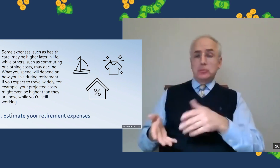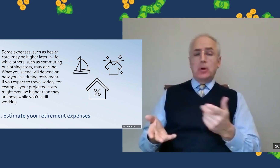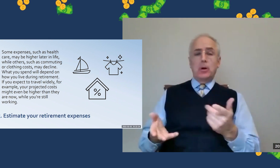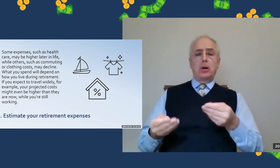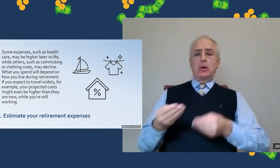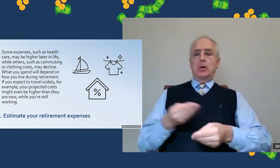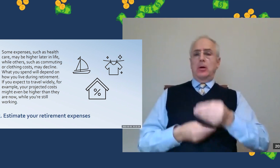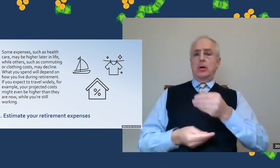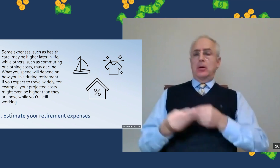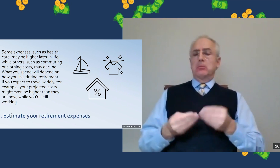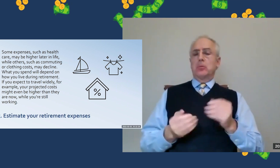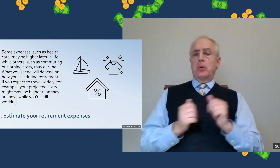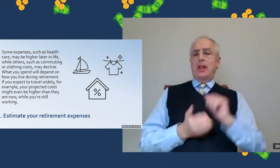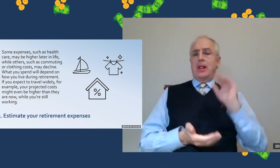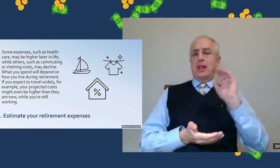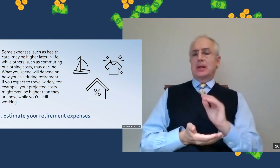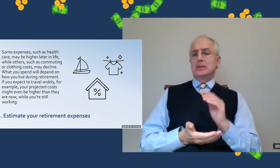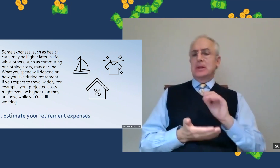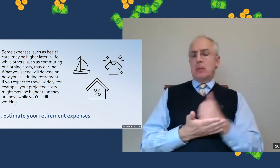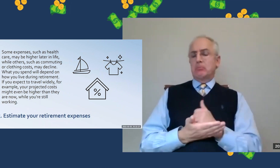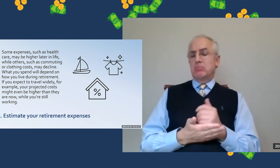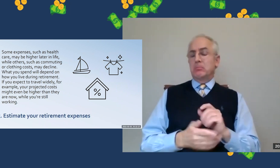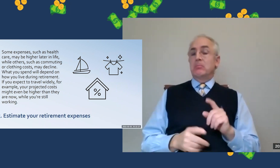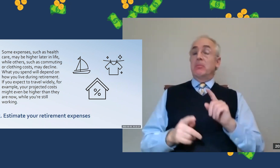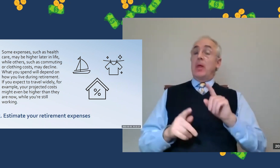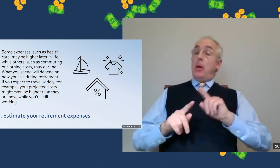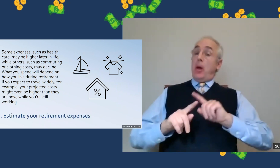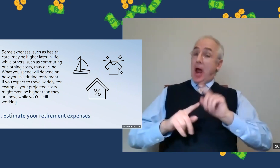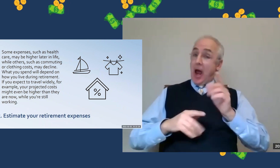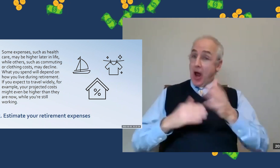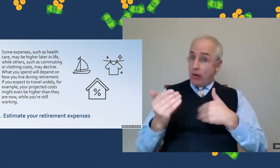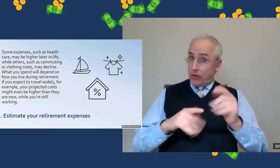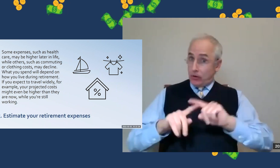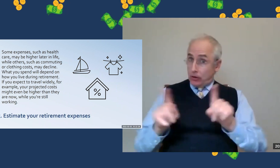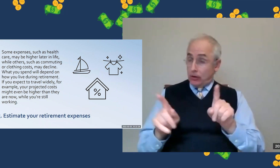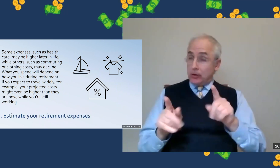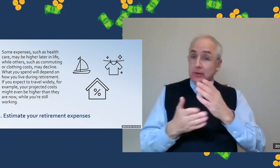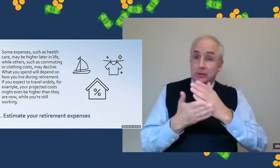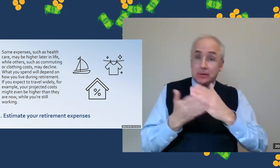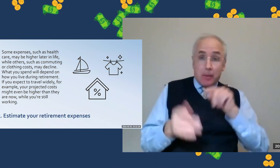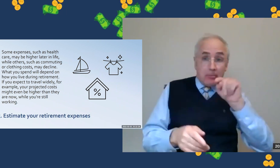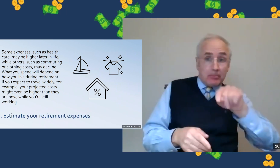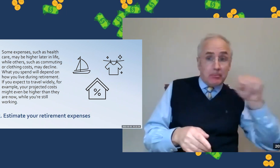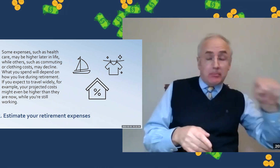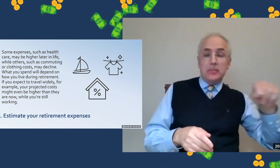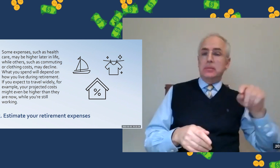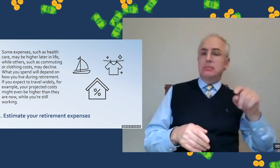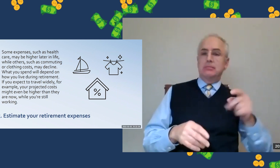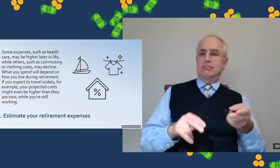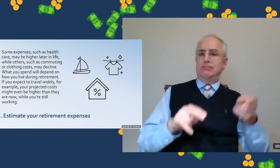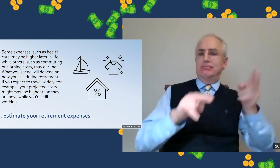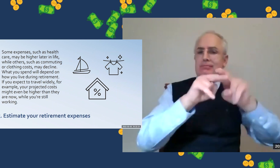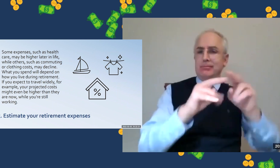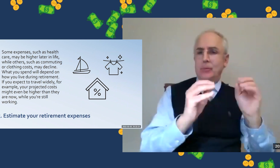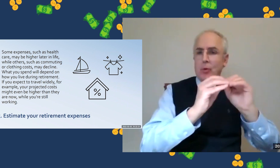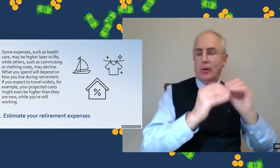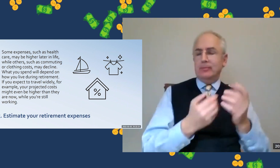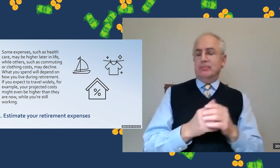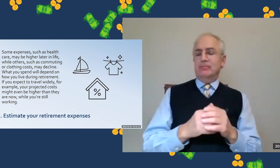Often your house could be paid off, and you're able to budget with less. However, there are some individuals who